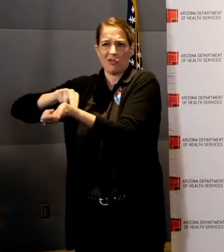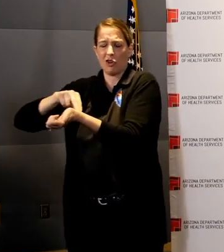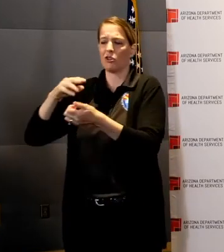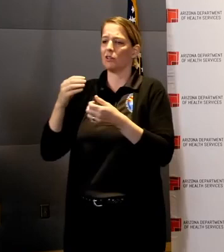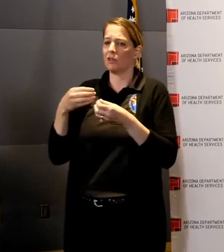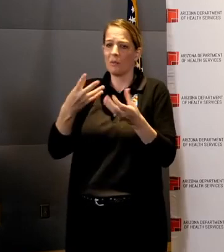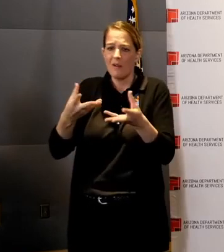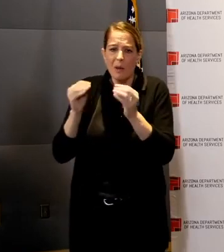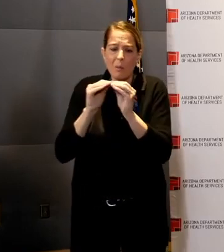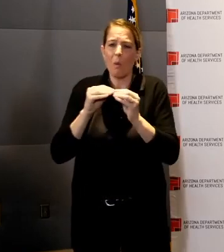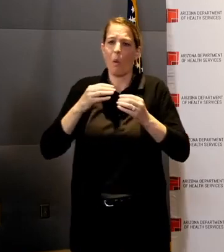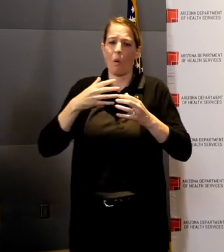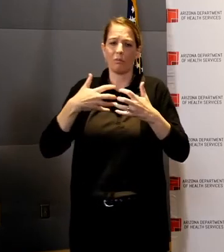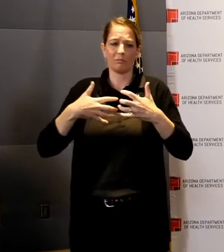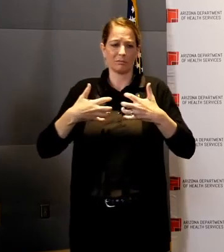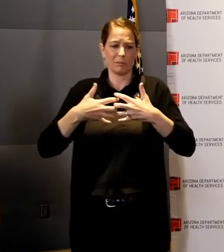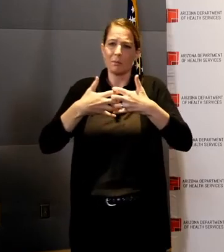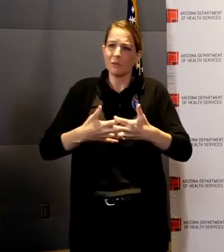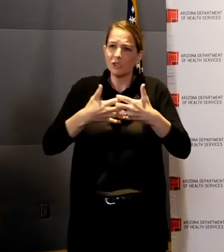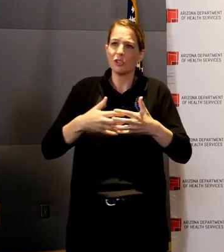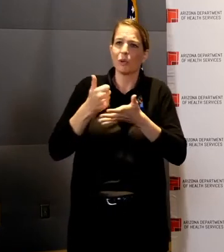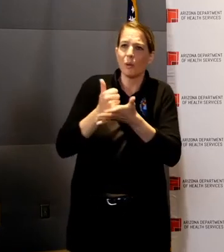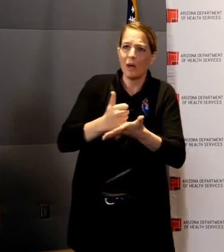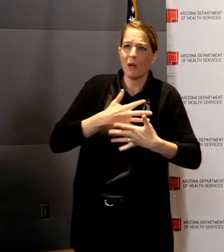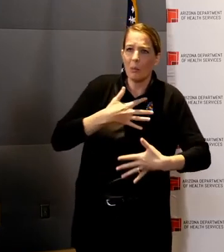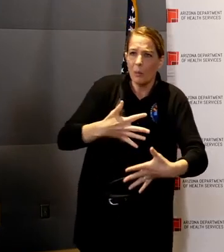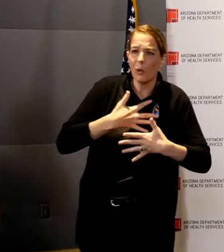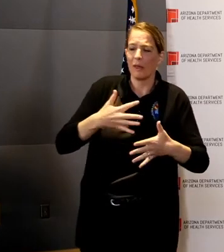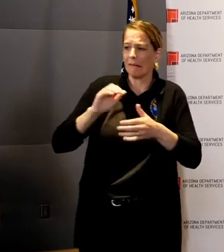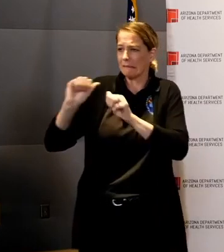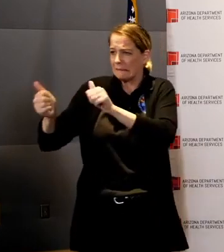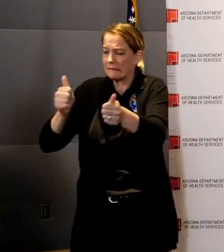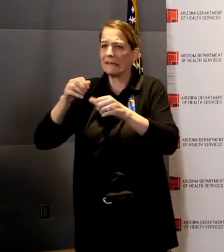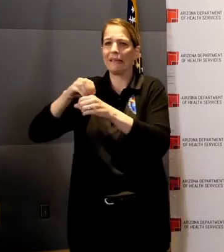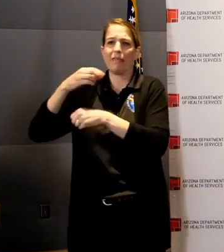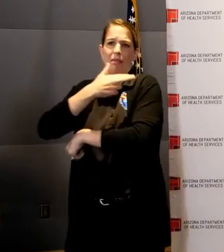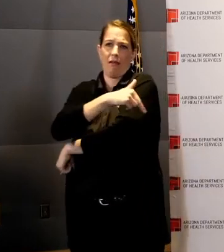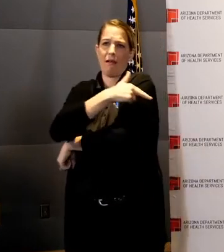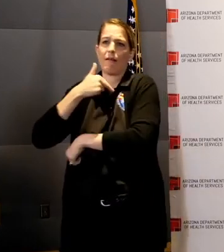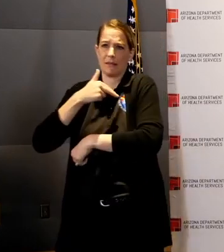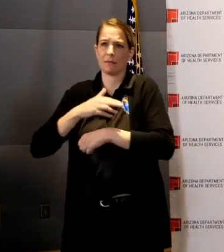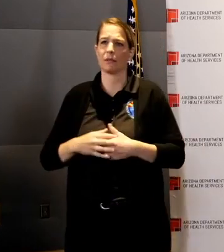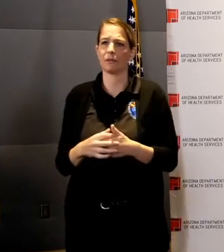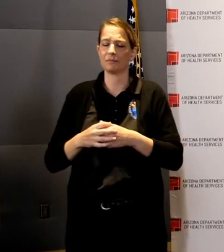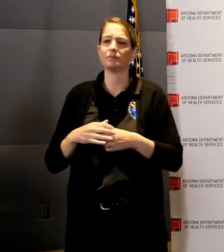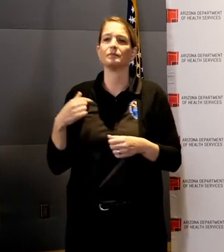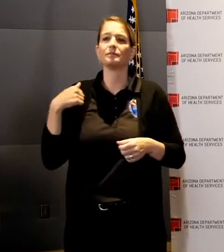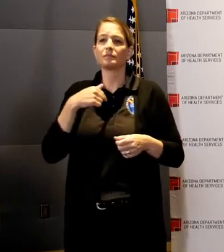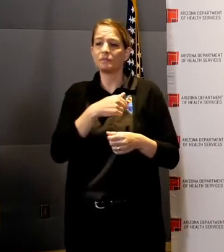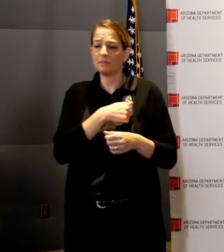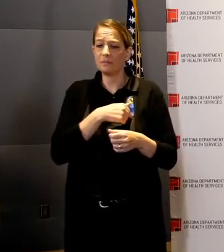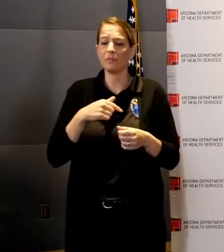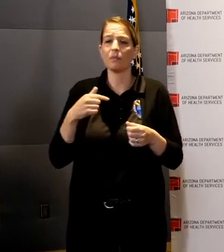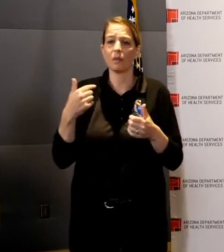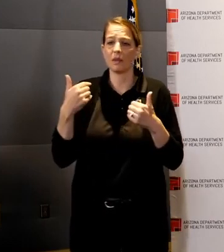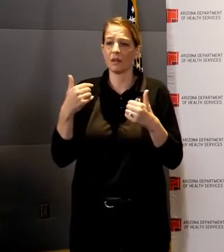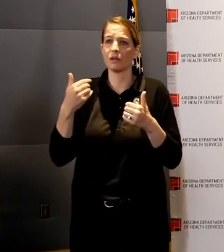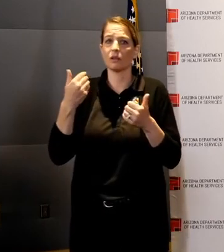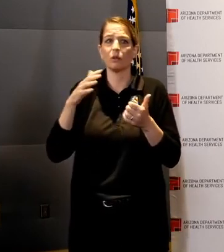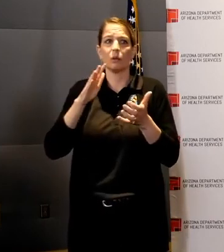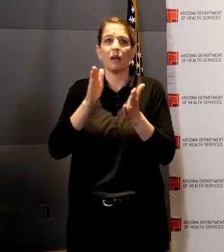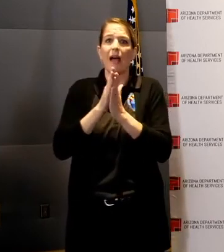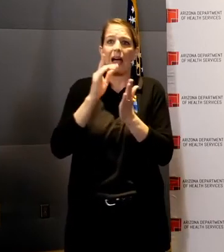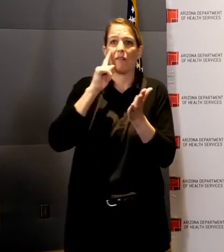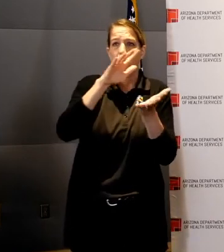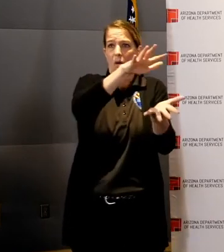last few days alone, we took in a portion of the state's strategic national stockpile, including 244,000 surgical